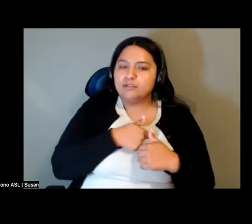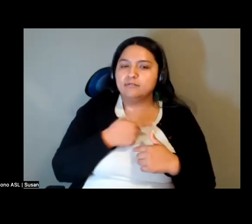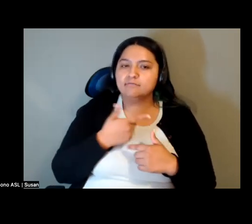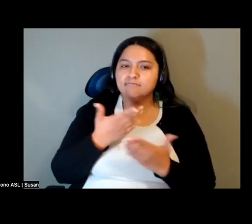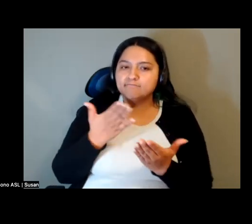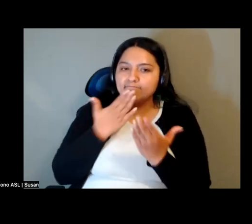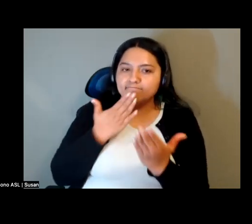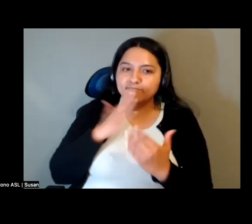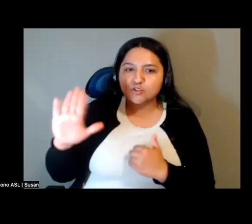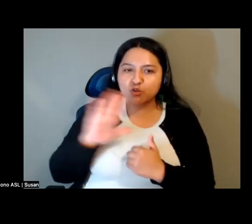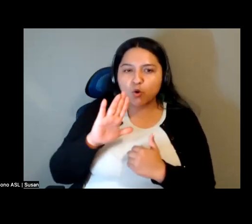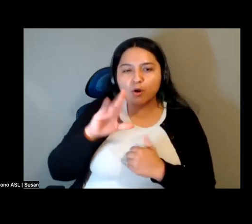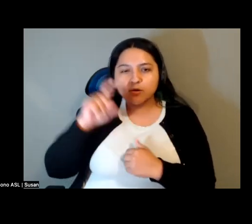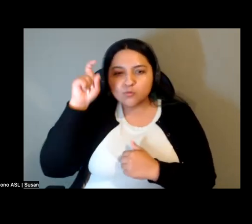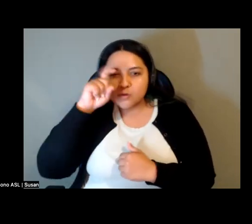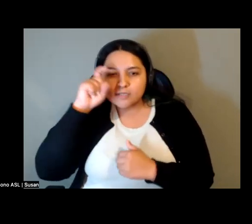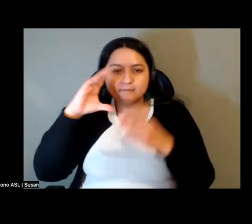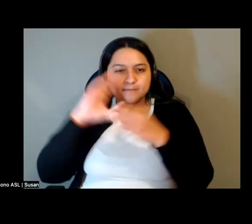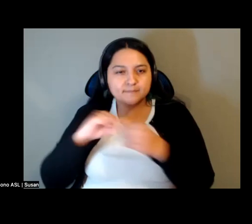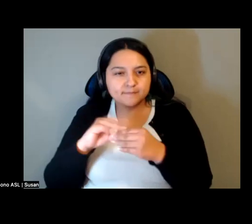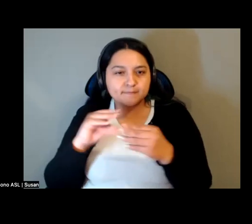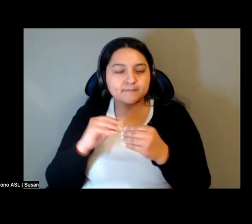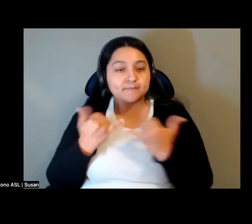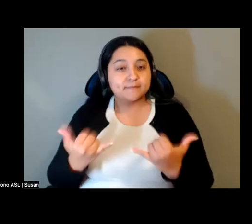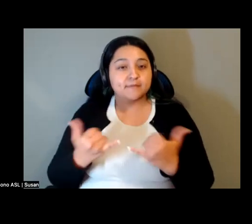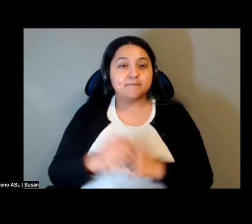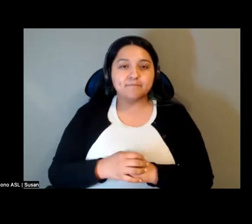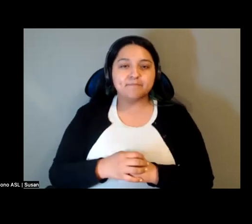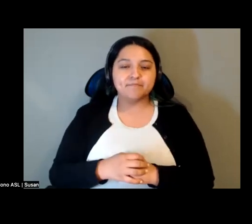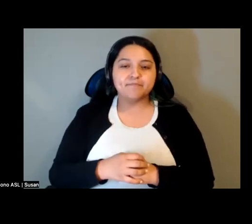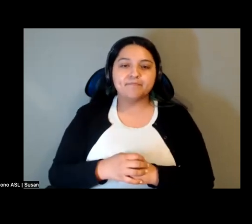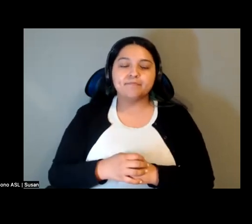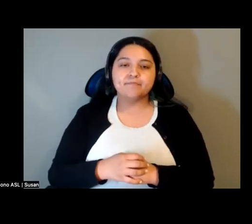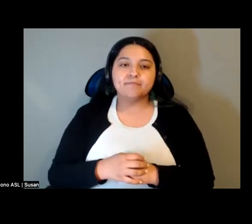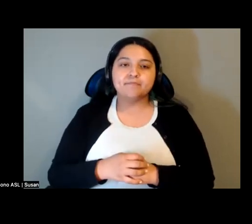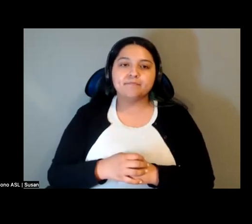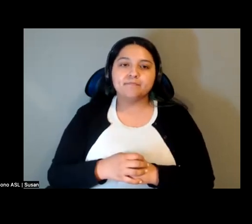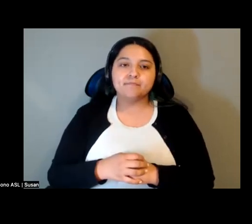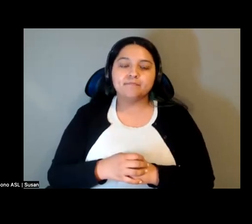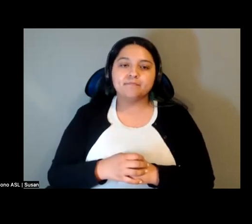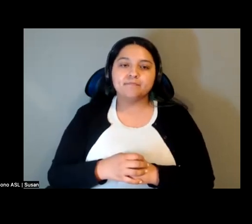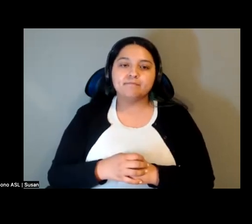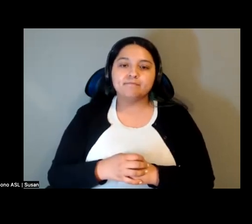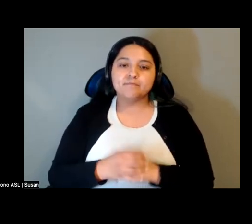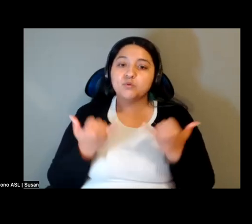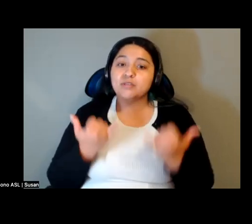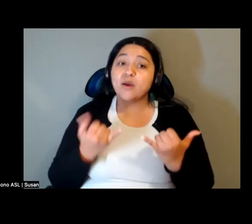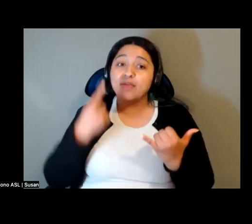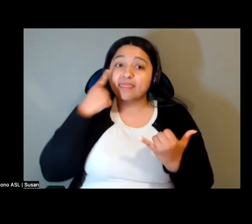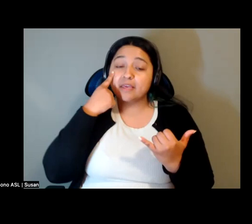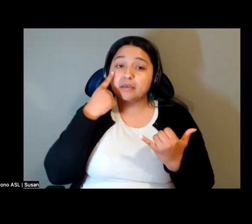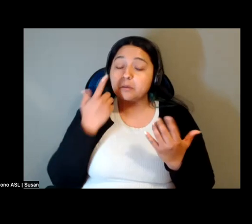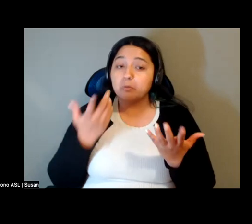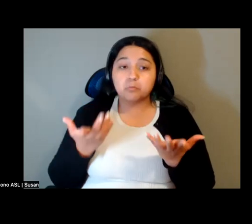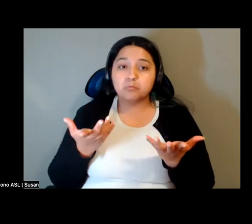things that you have brought forward during this time. So with that, I think that's, unless